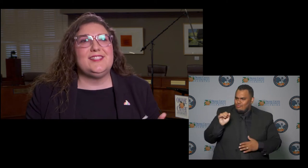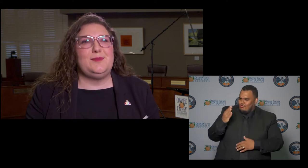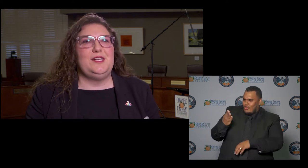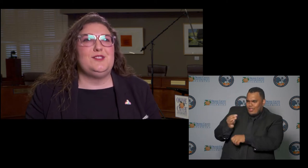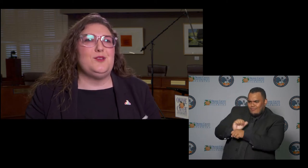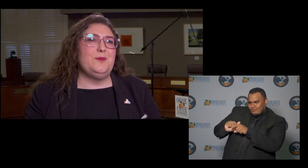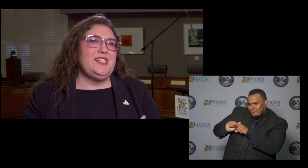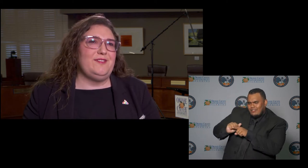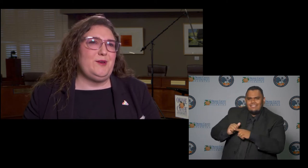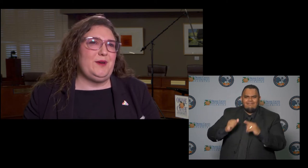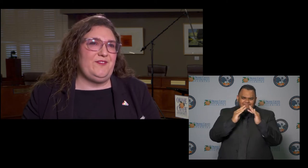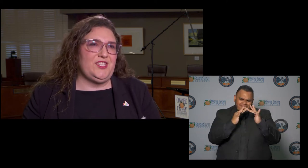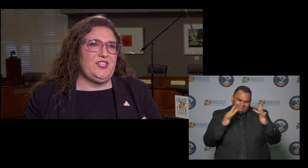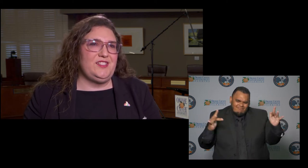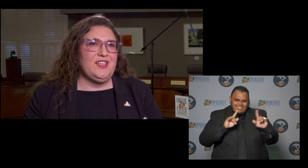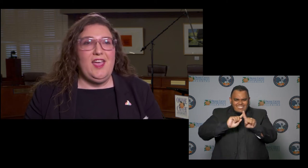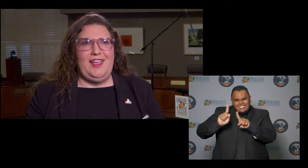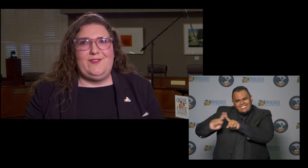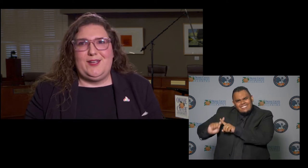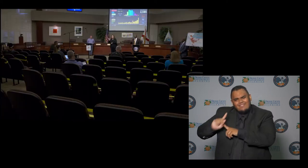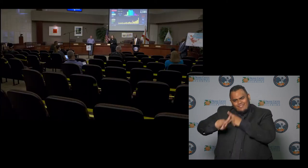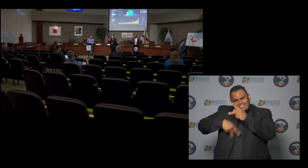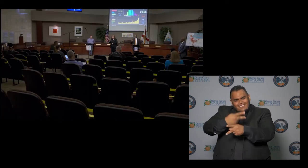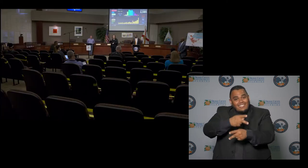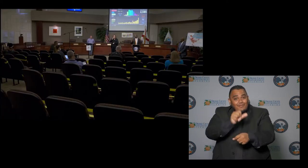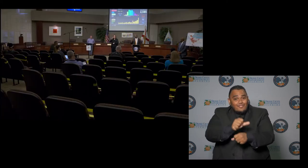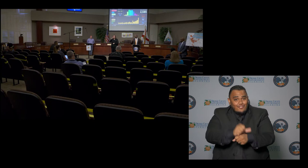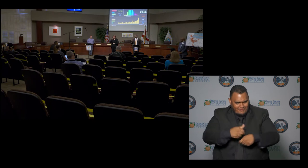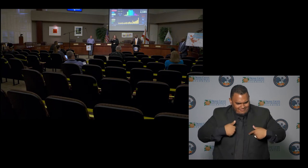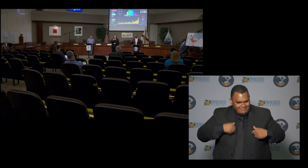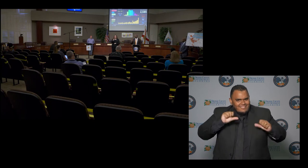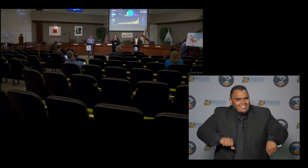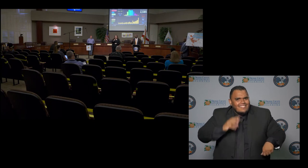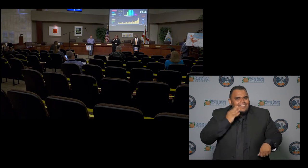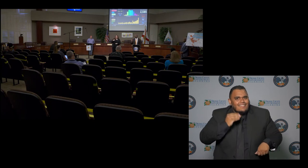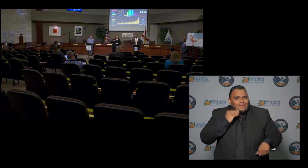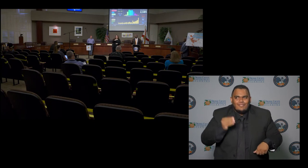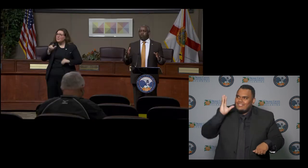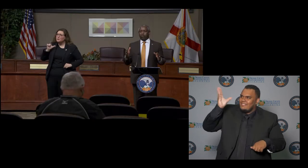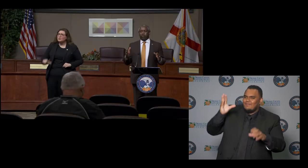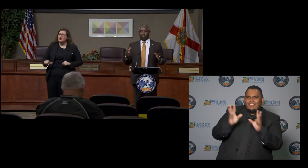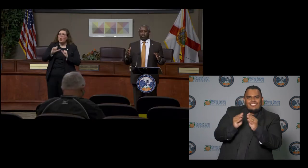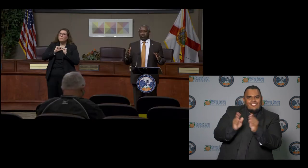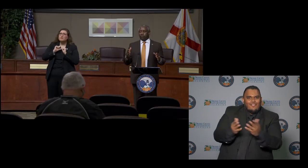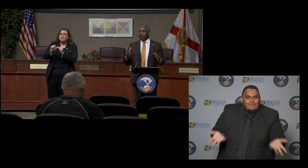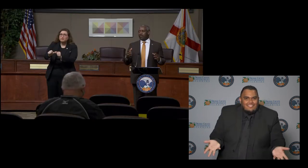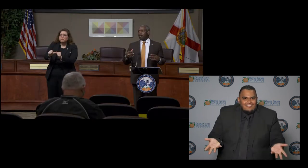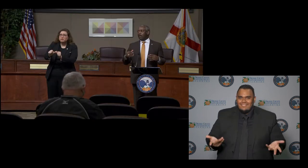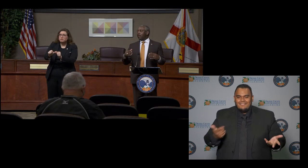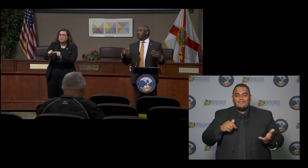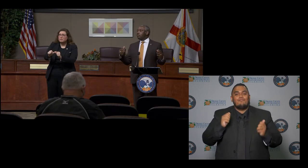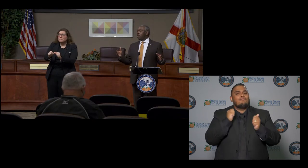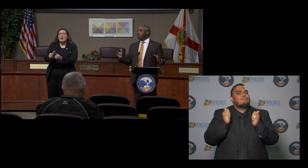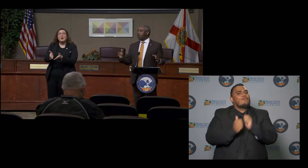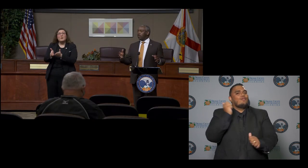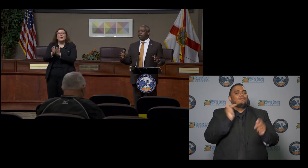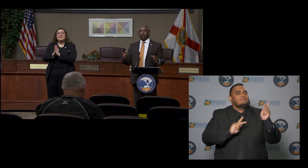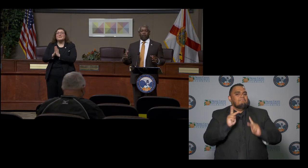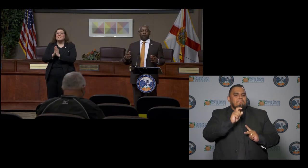experience so many different professions even a press conference you know that other people don't they only get their own profession where I get a